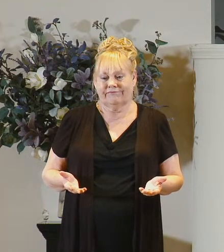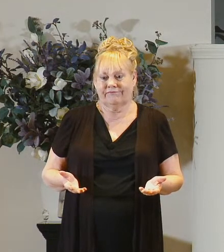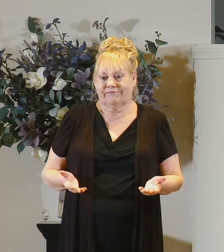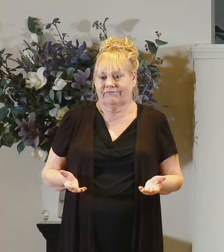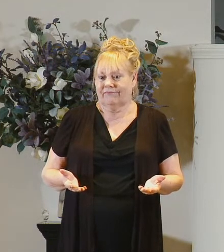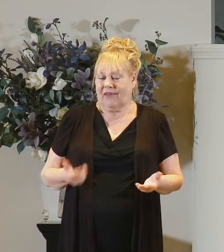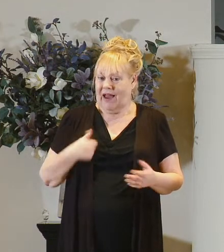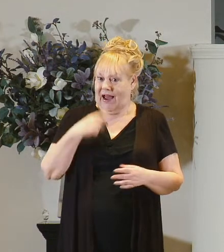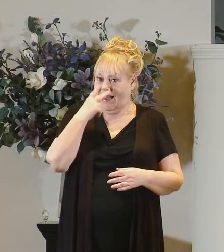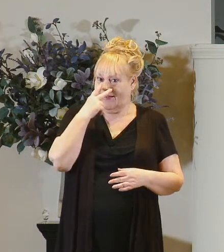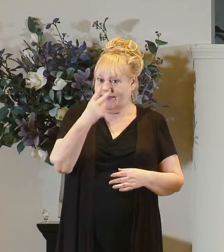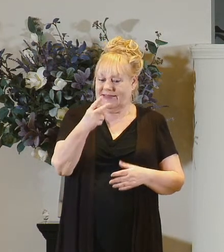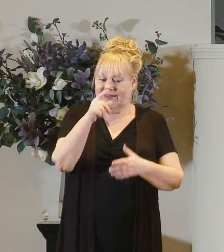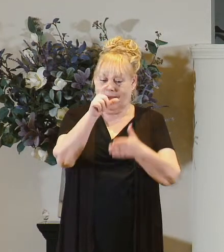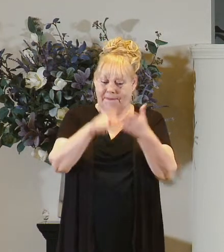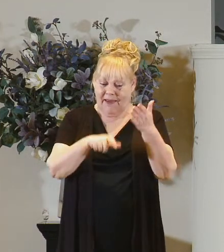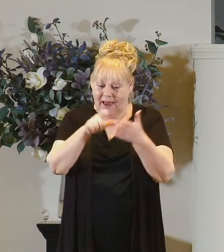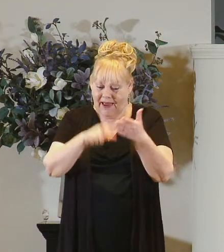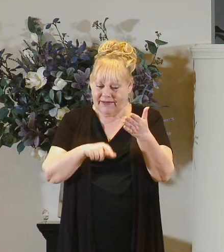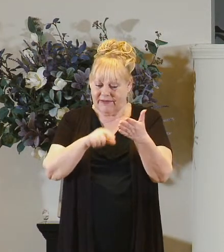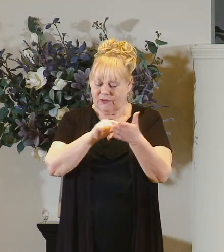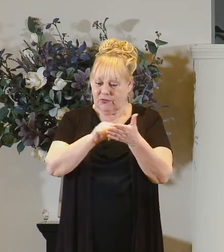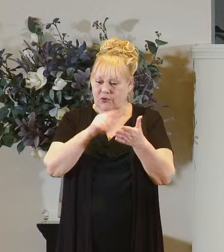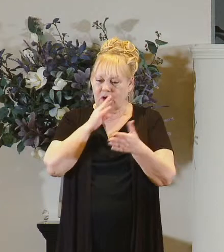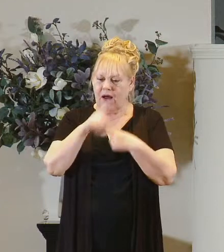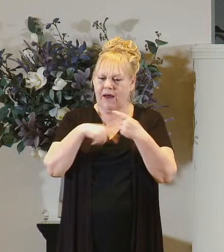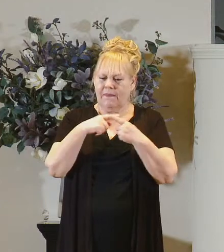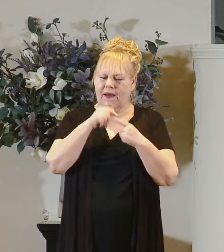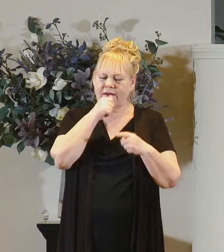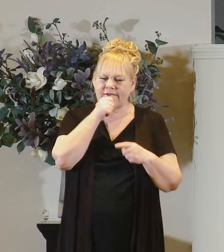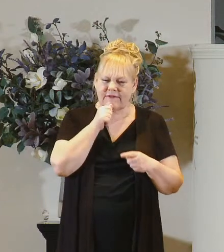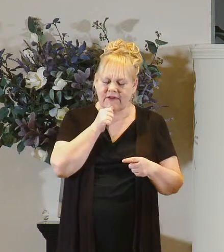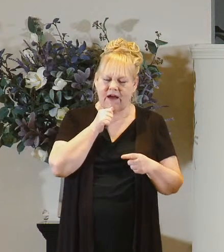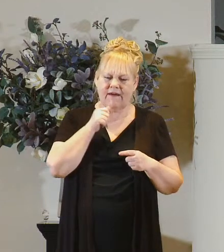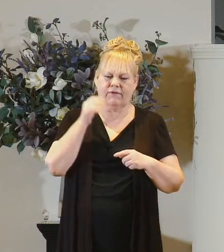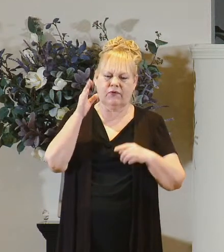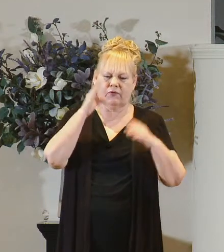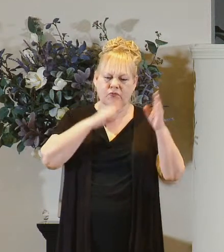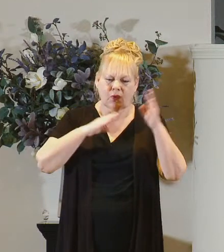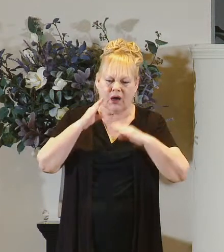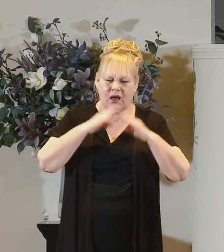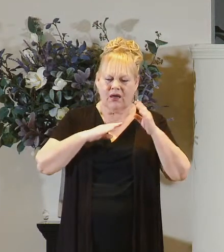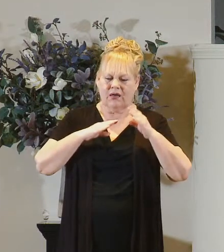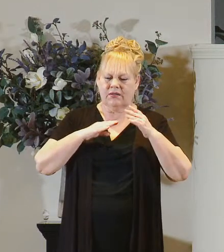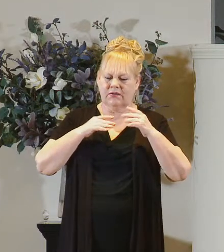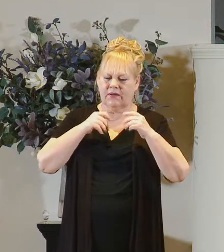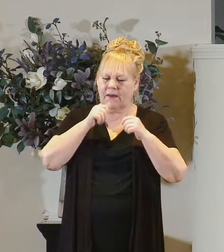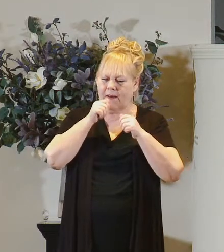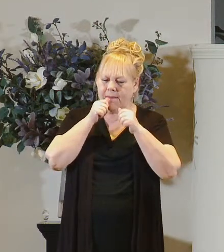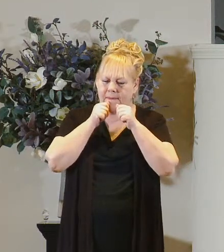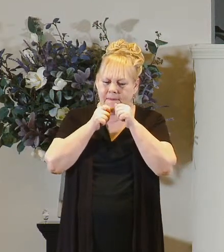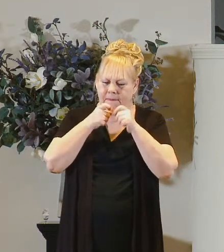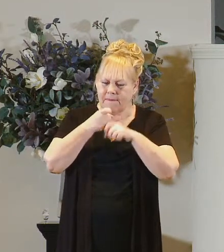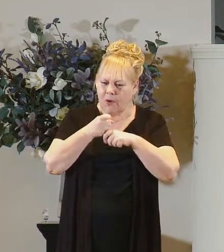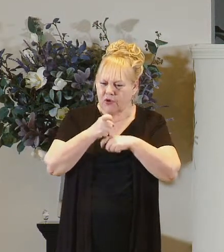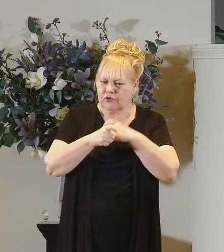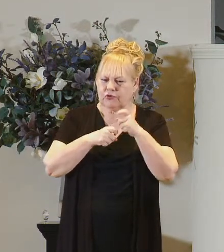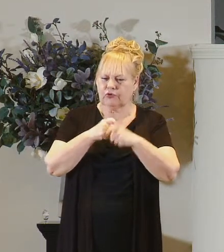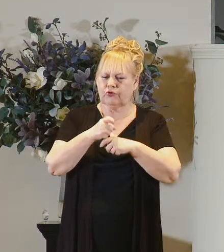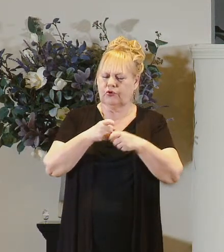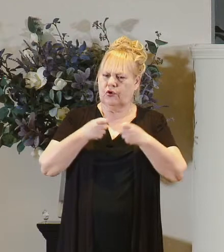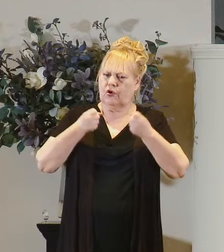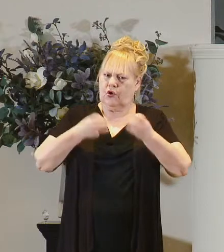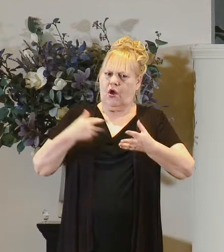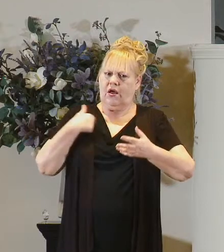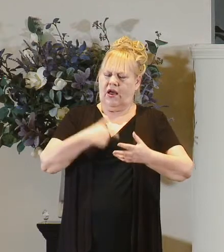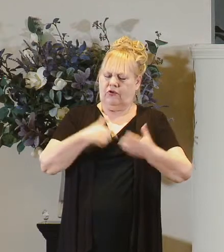i mean i see those passages in scripture that talk about how suffering and trials and persecution produces in us perseverance